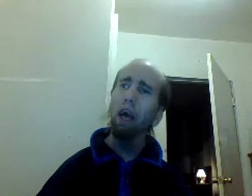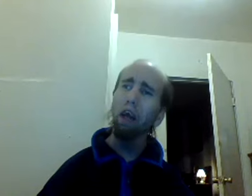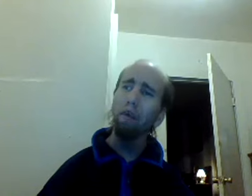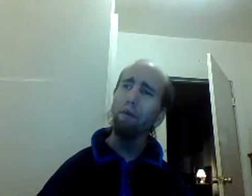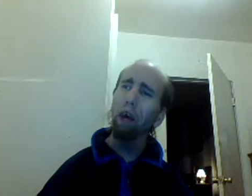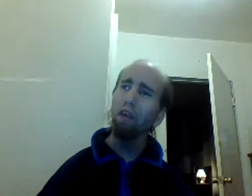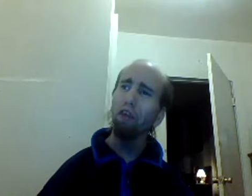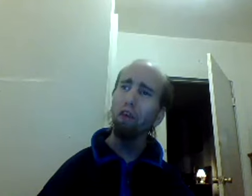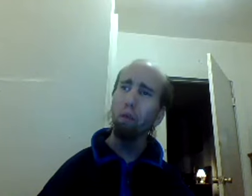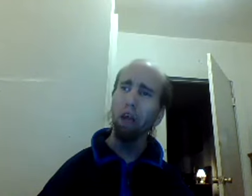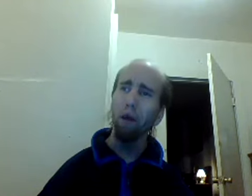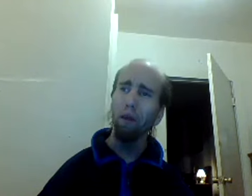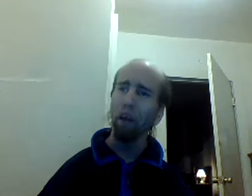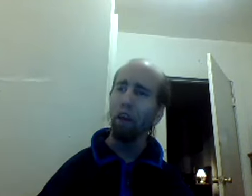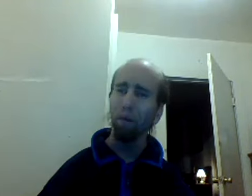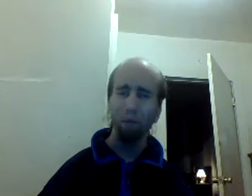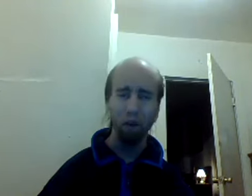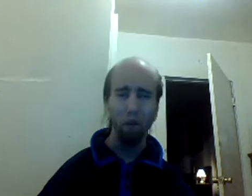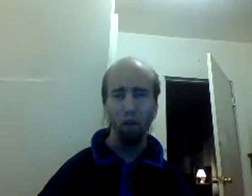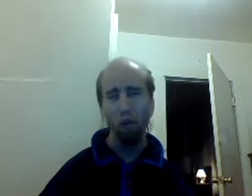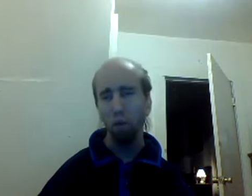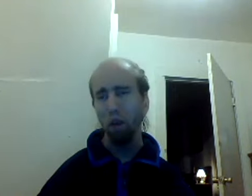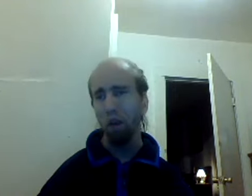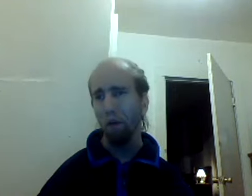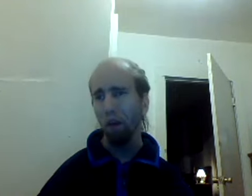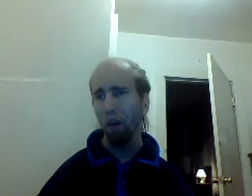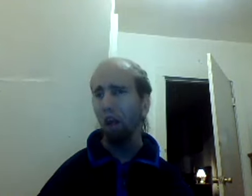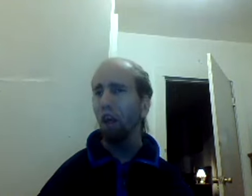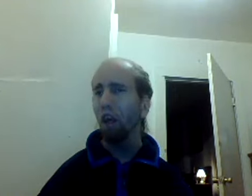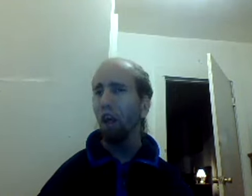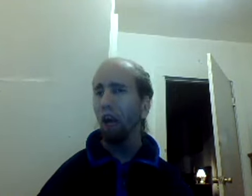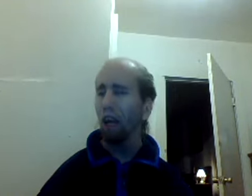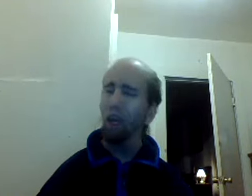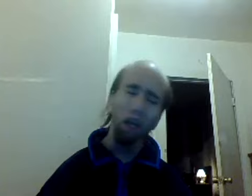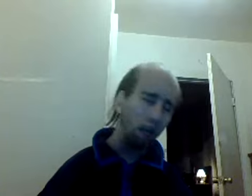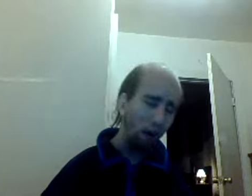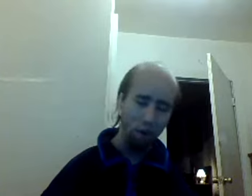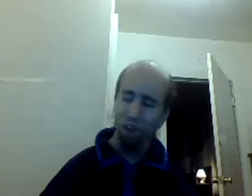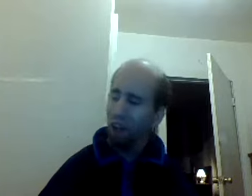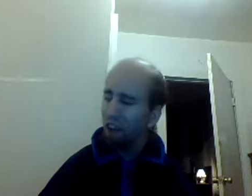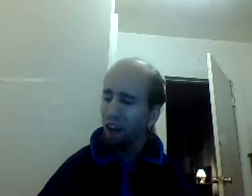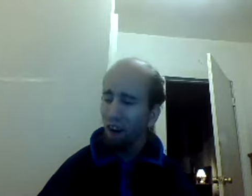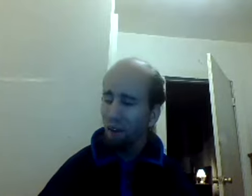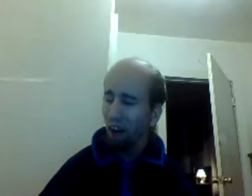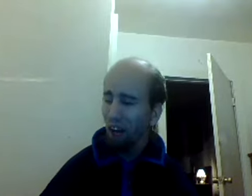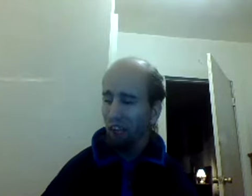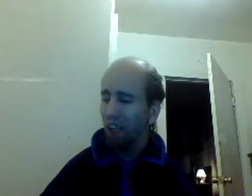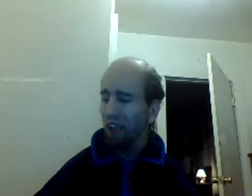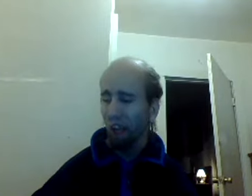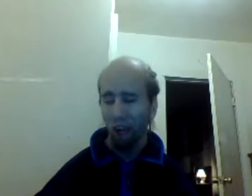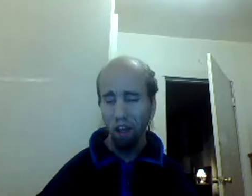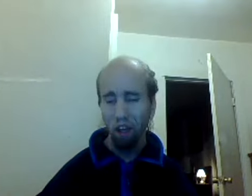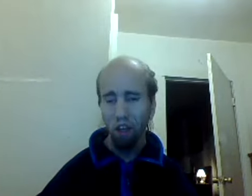yeah the fans do mean everything the views do mean everything and I get that when you get to that level I get that